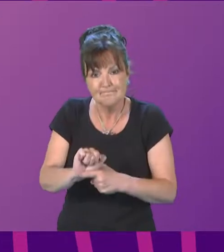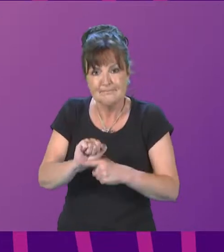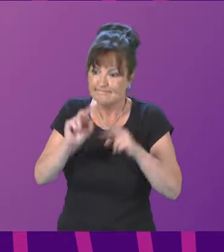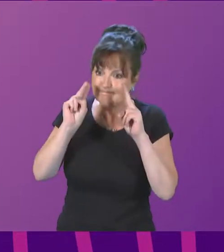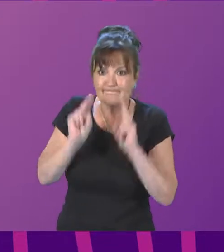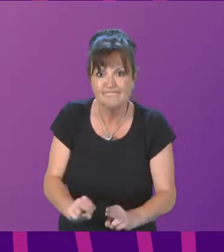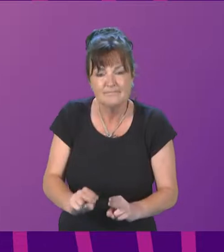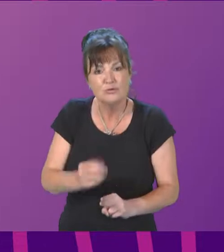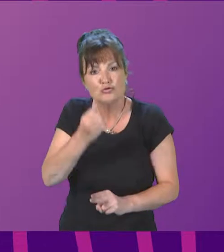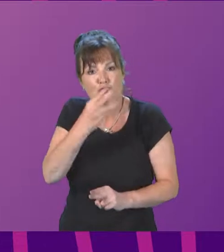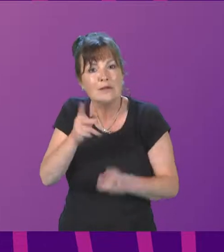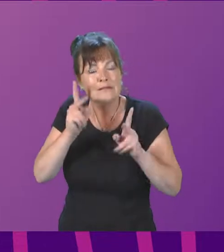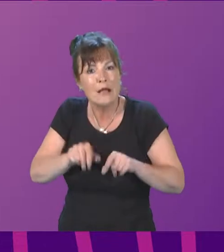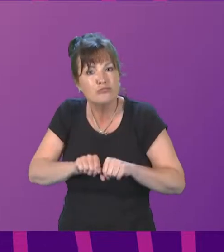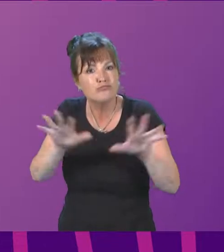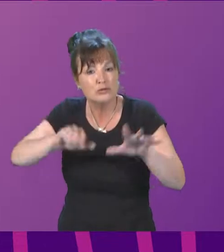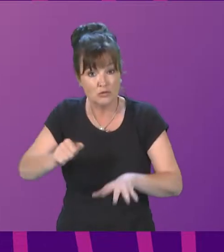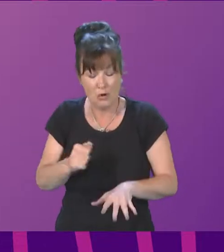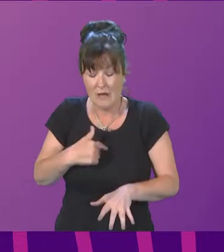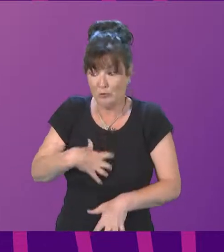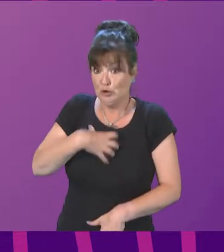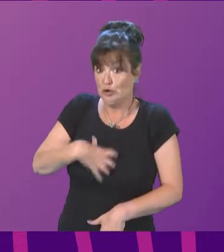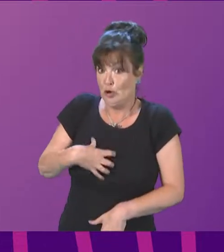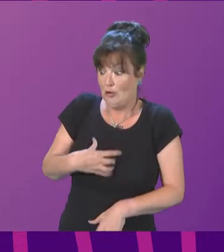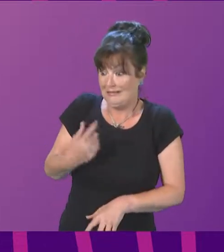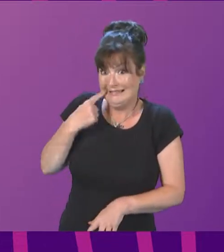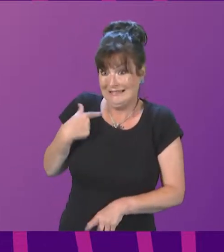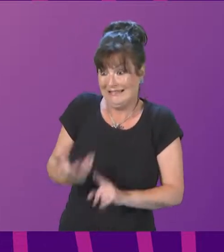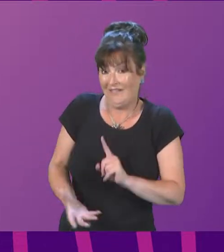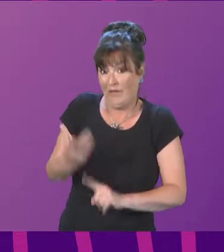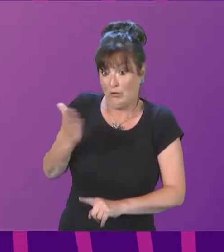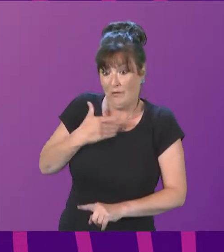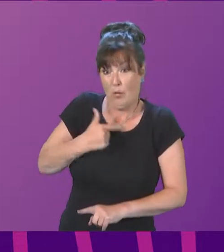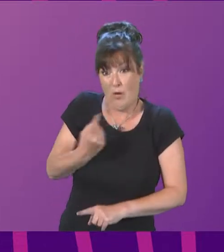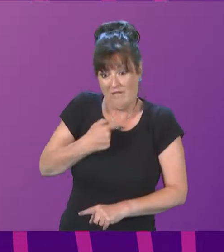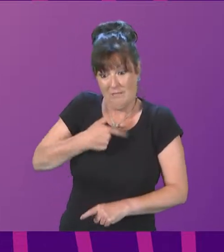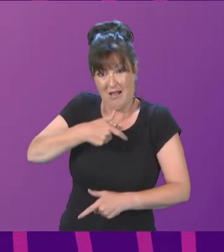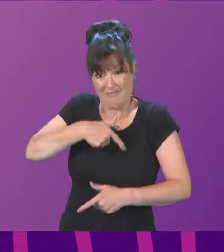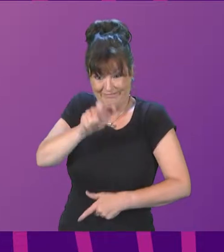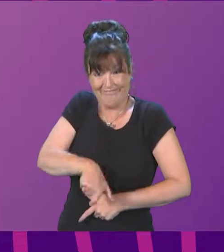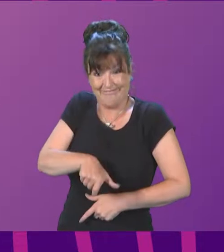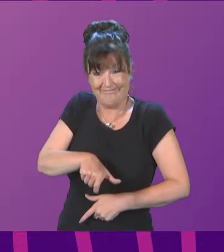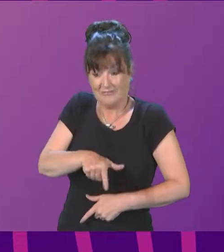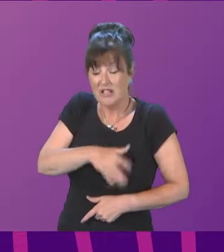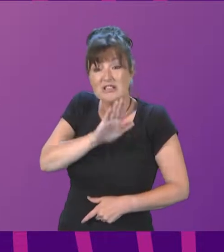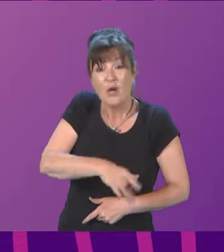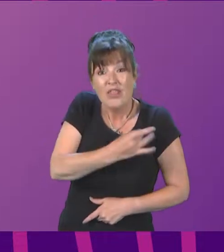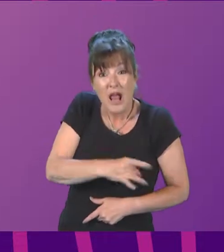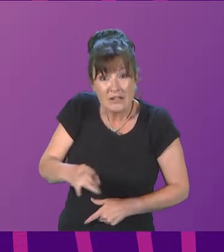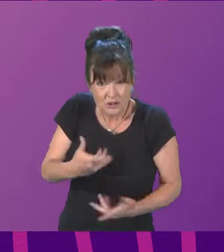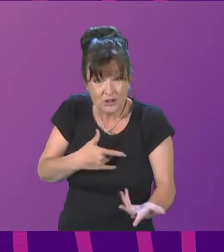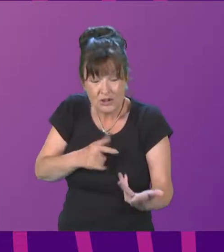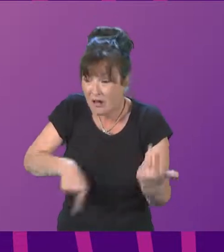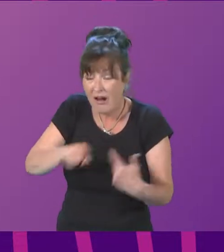yesterday from my constituent, James, who is a resident in Calder Graine in South Lanarkshire that is more than half empty right now.